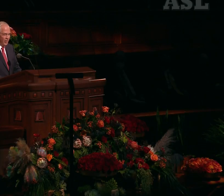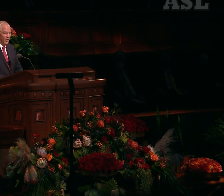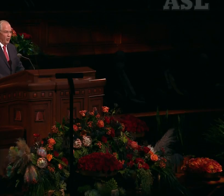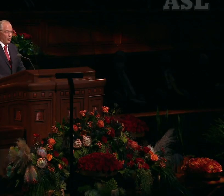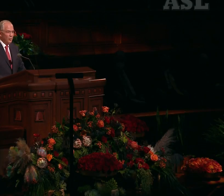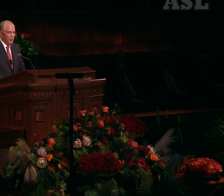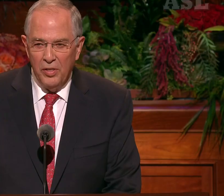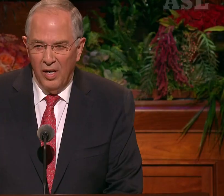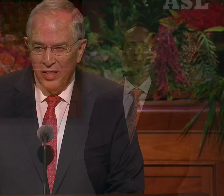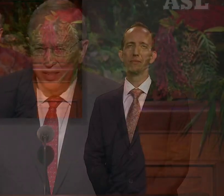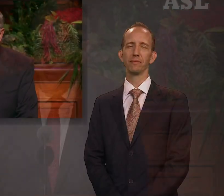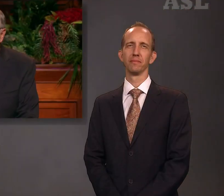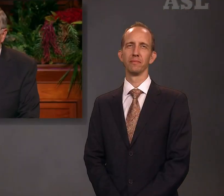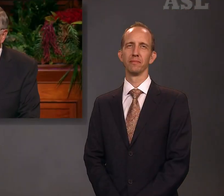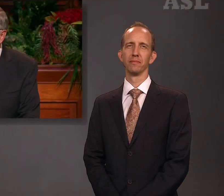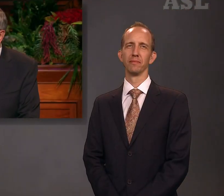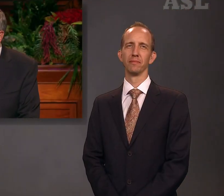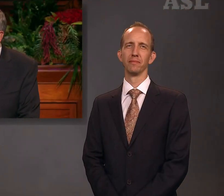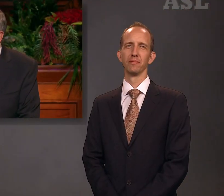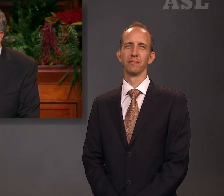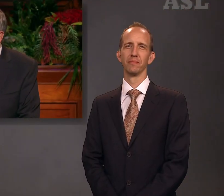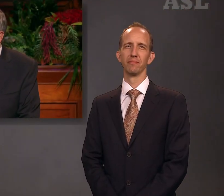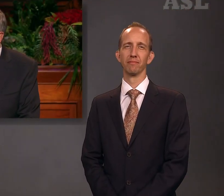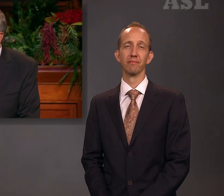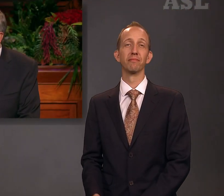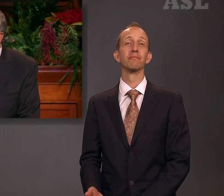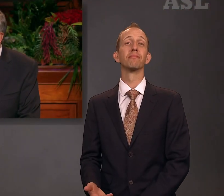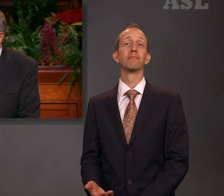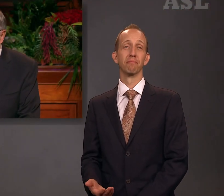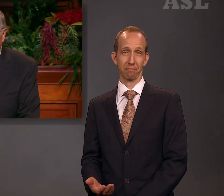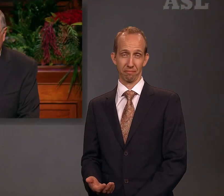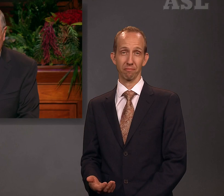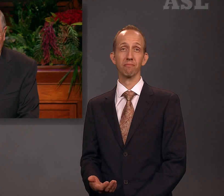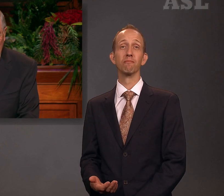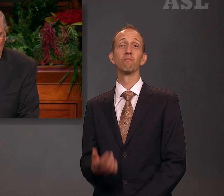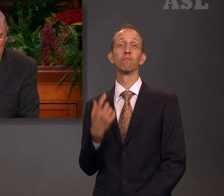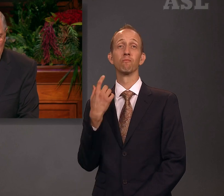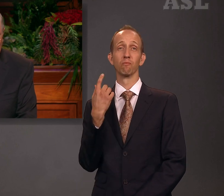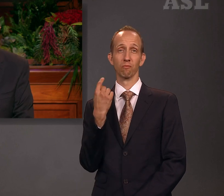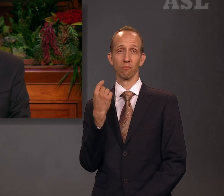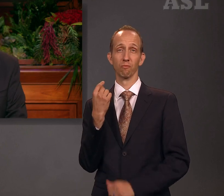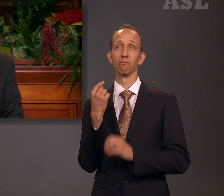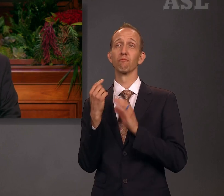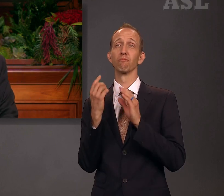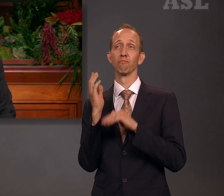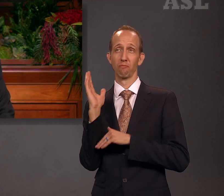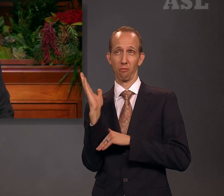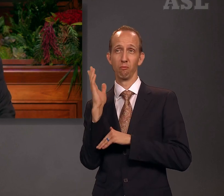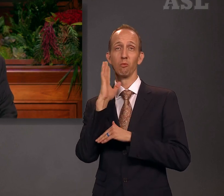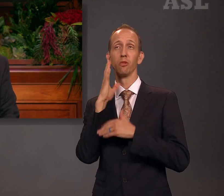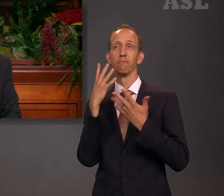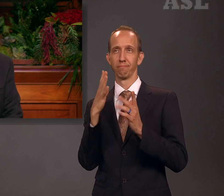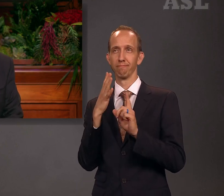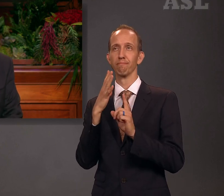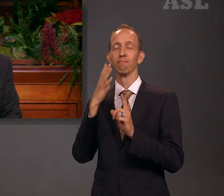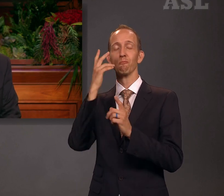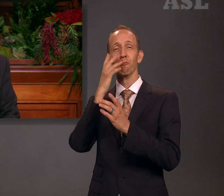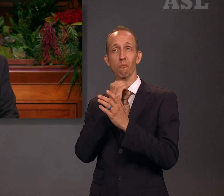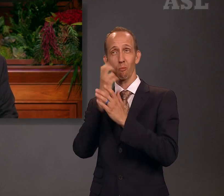One more talk, and we'll get to hear our beloved prophet give his closing remarks. In a press conference